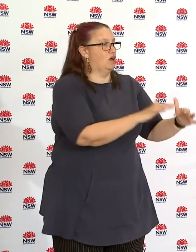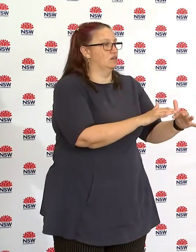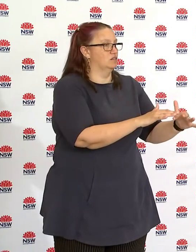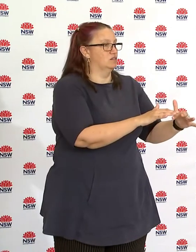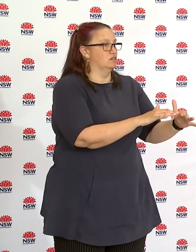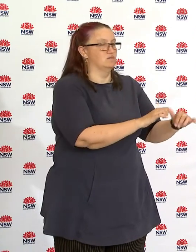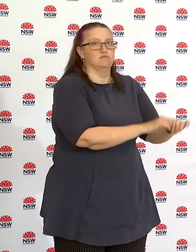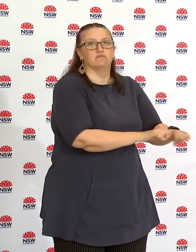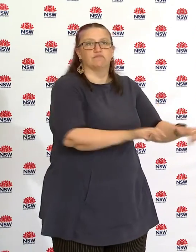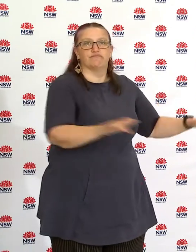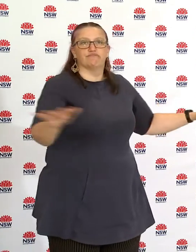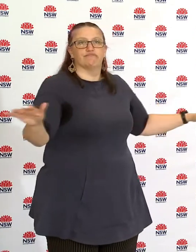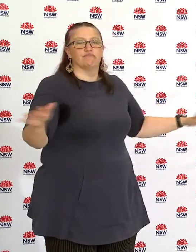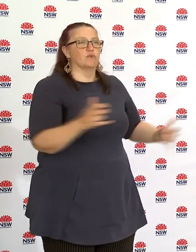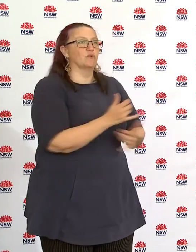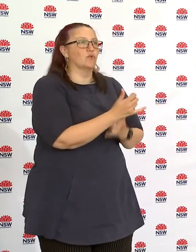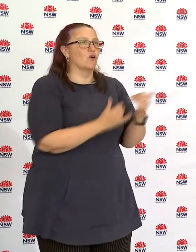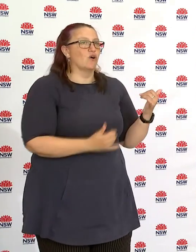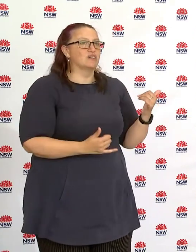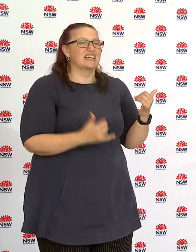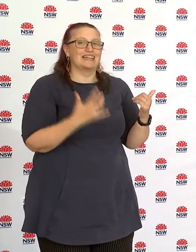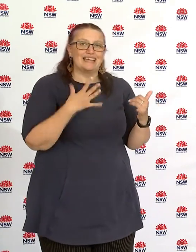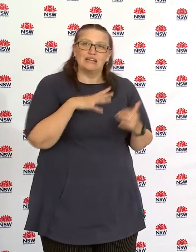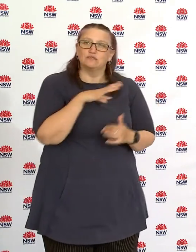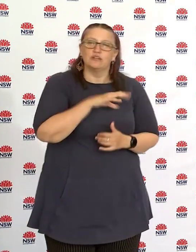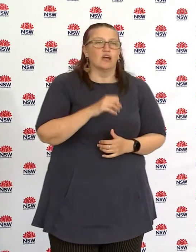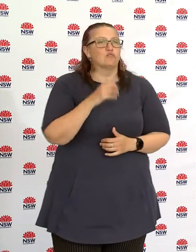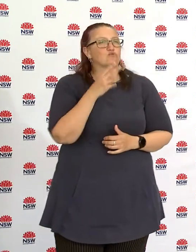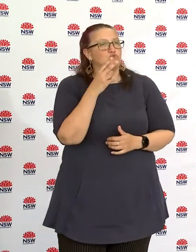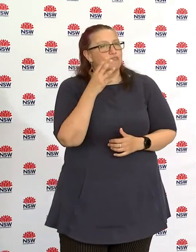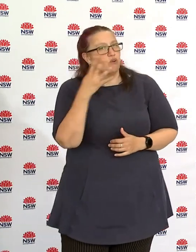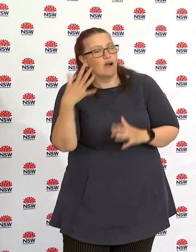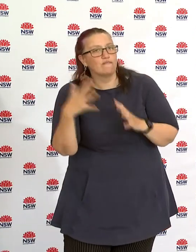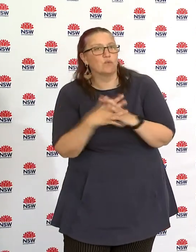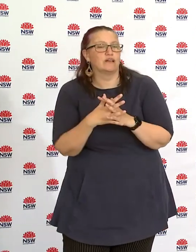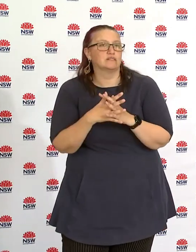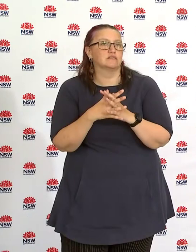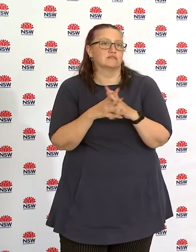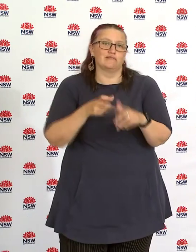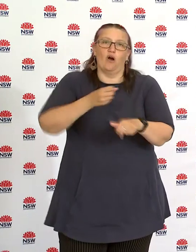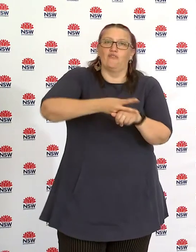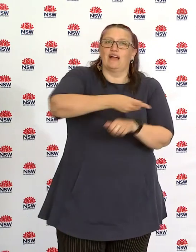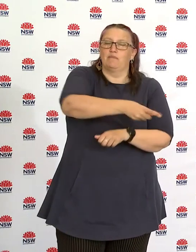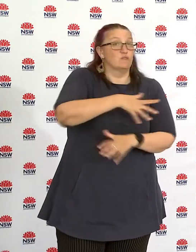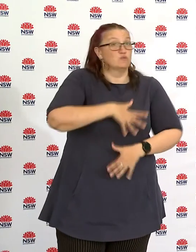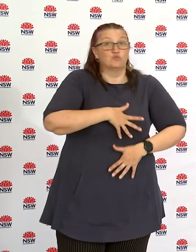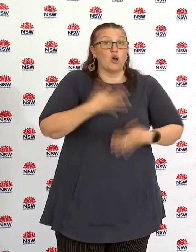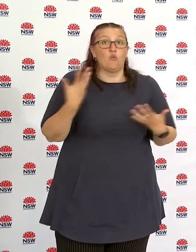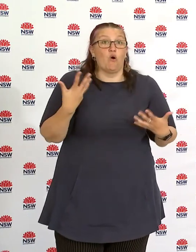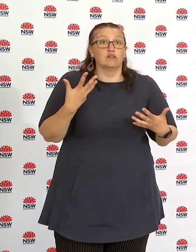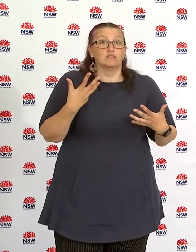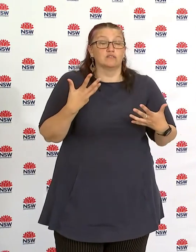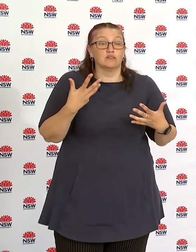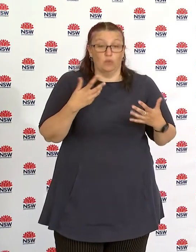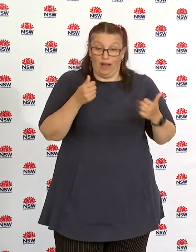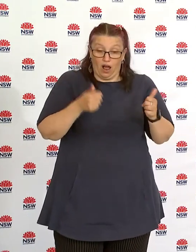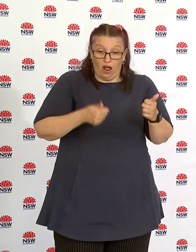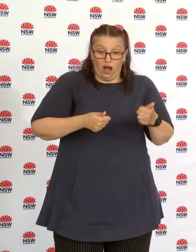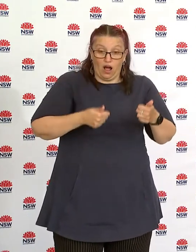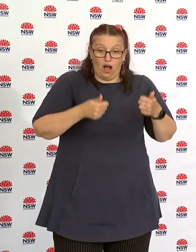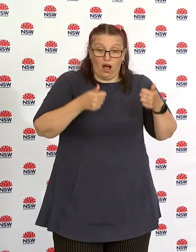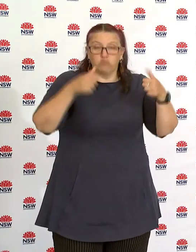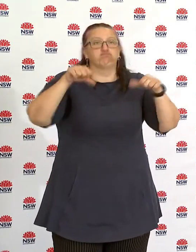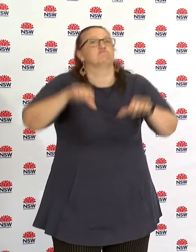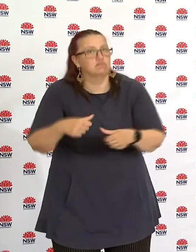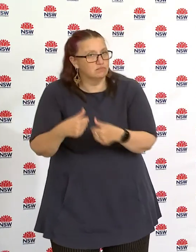effect which can take weeks to get on top of and we don't want any further setbacks and i just ask everybody to